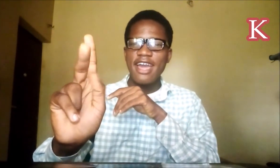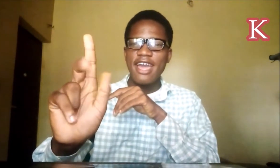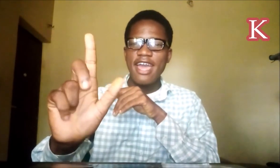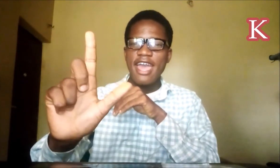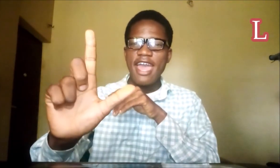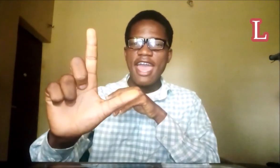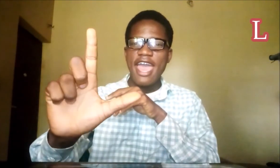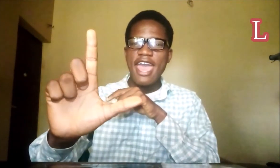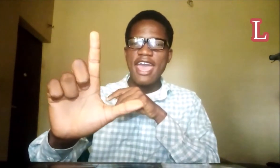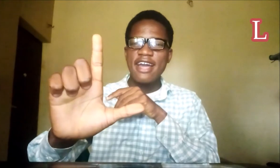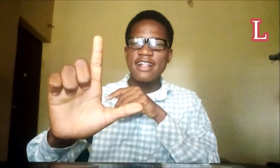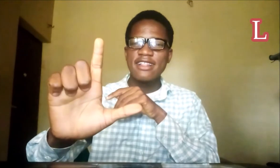A L